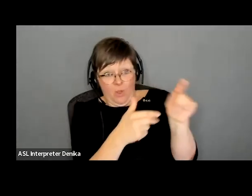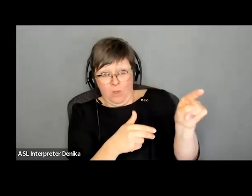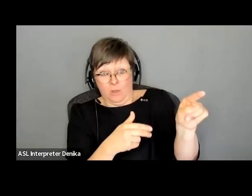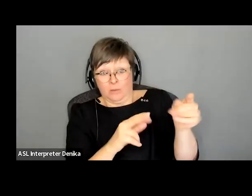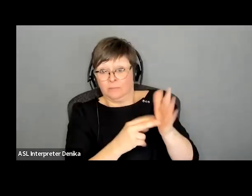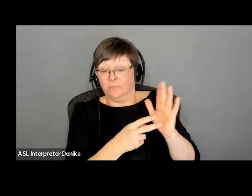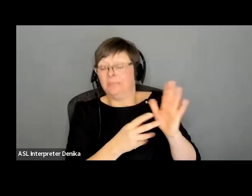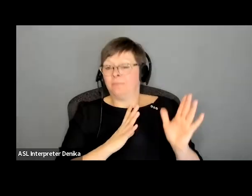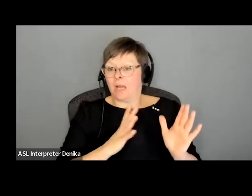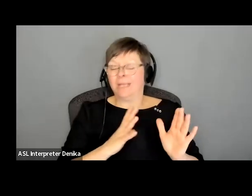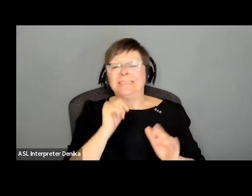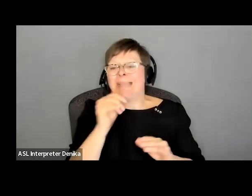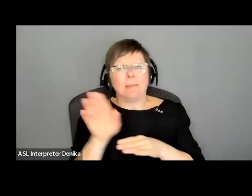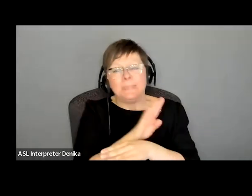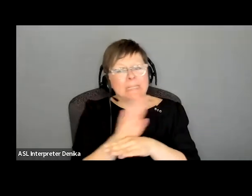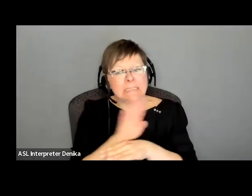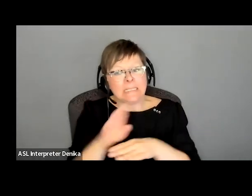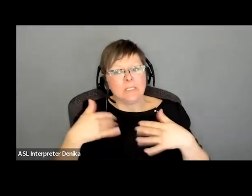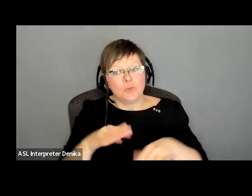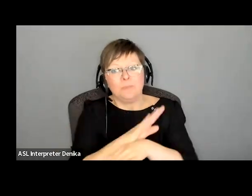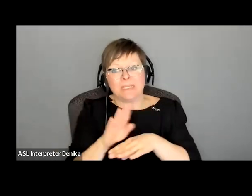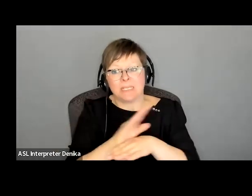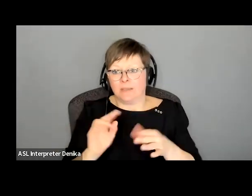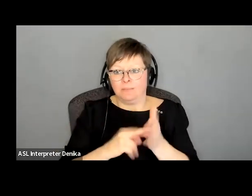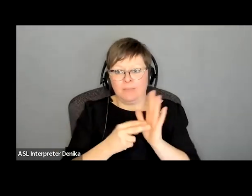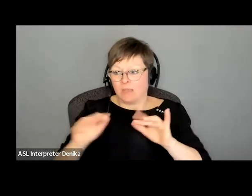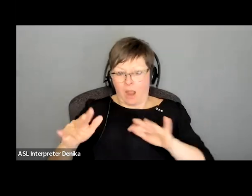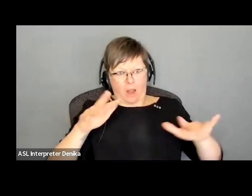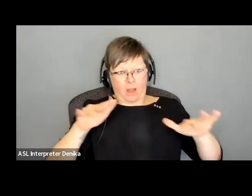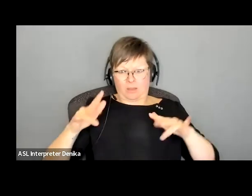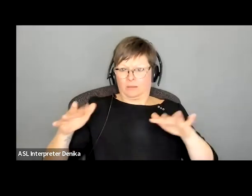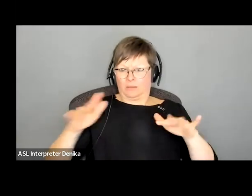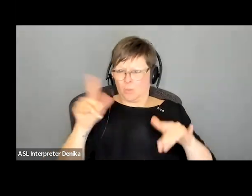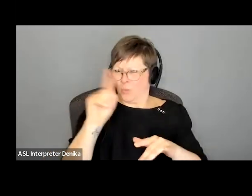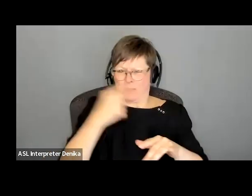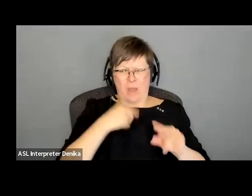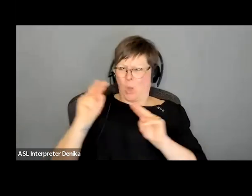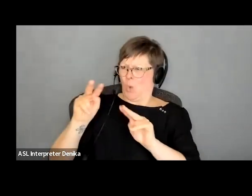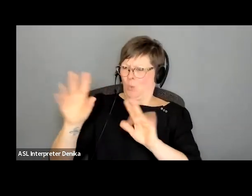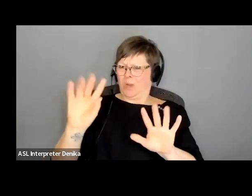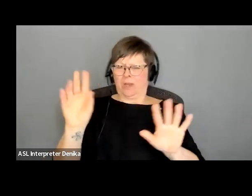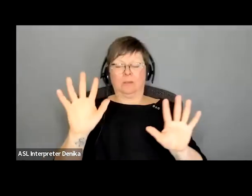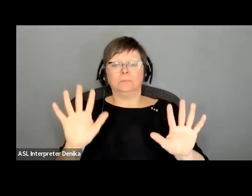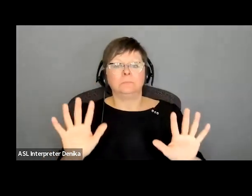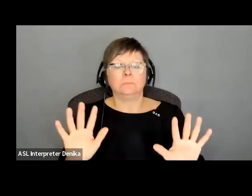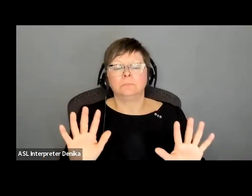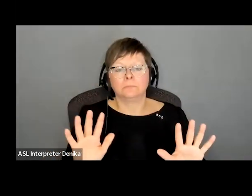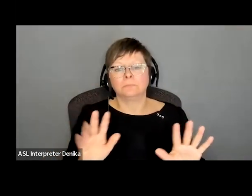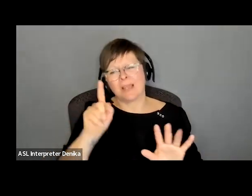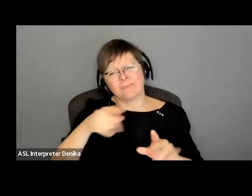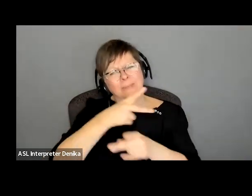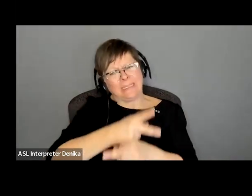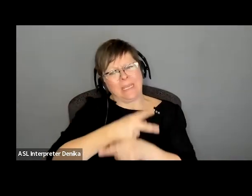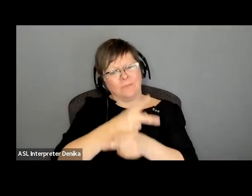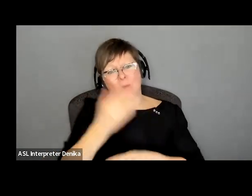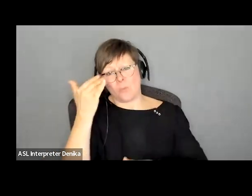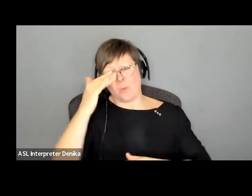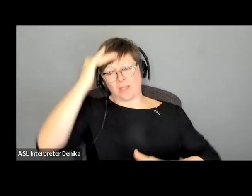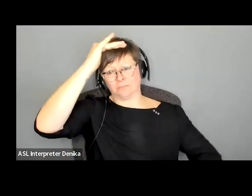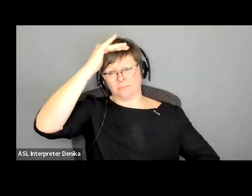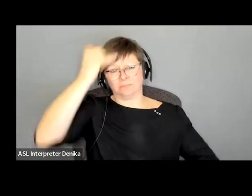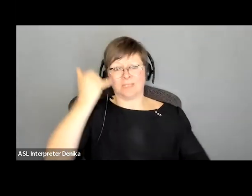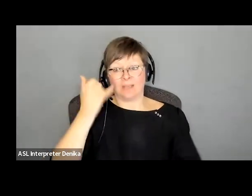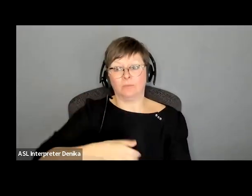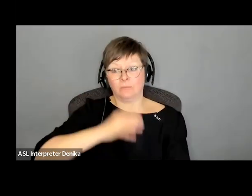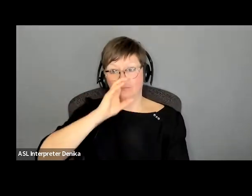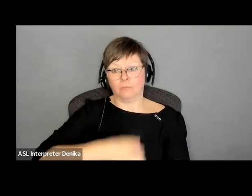make it too busy don't make it all about that but i you know you got to be careful like it's not constant because you know remember it's like this and if you're seeing this